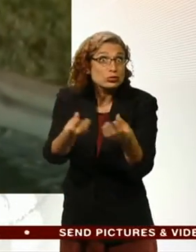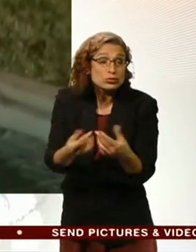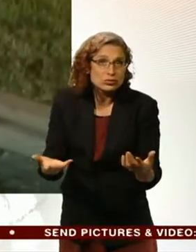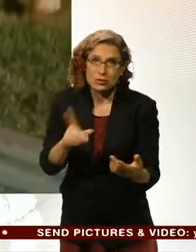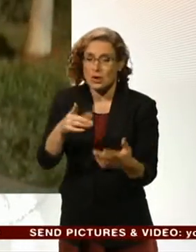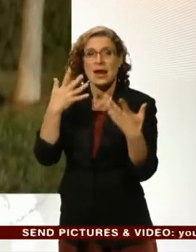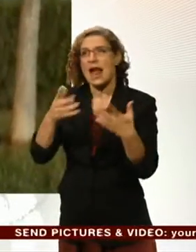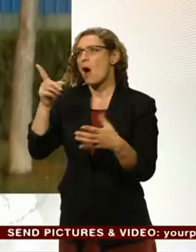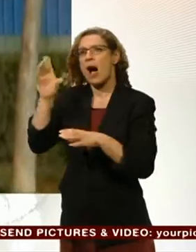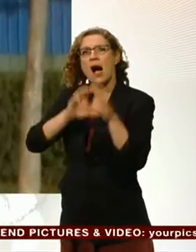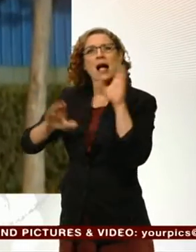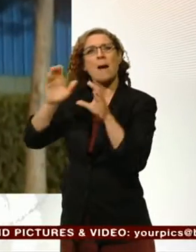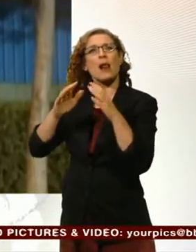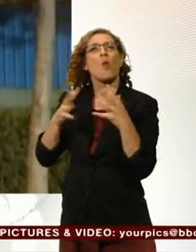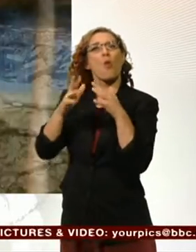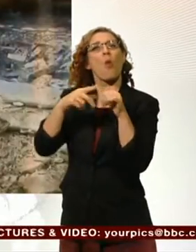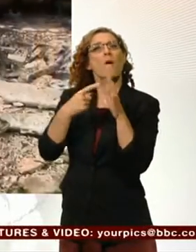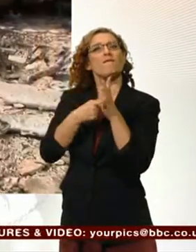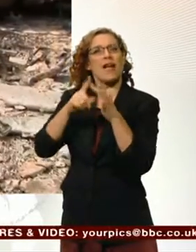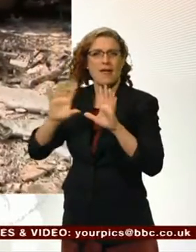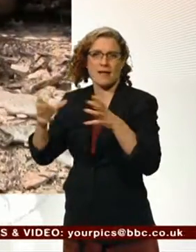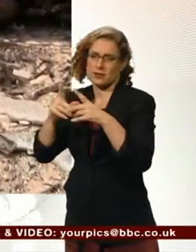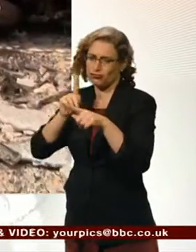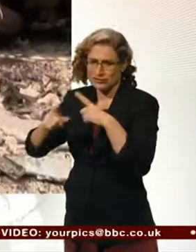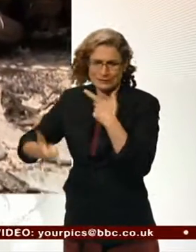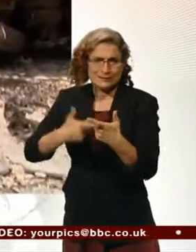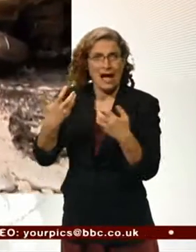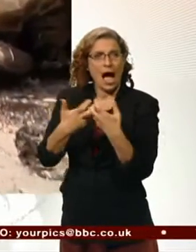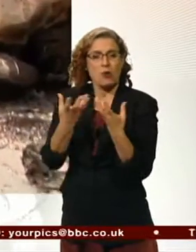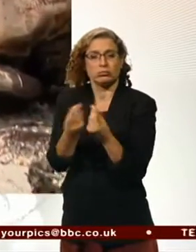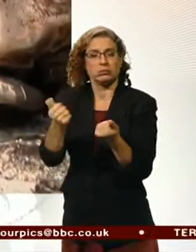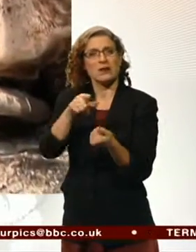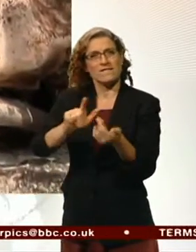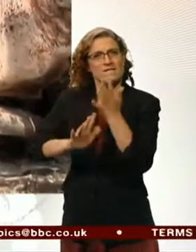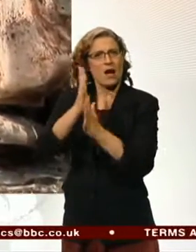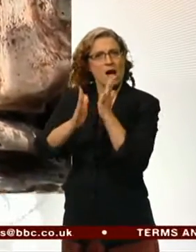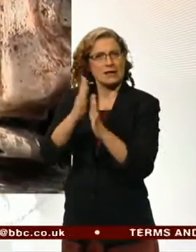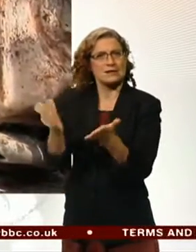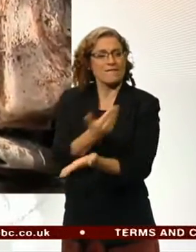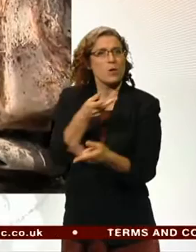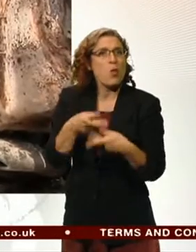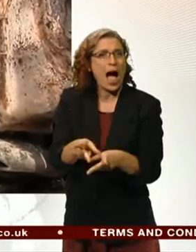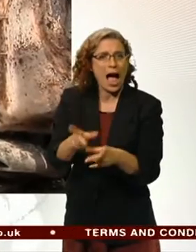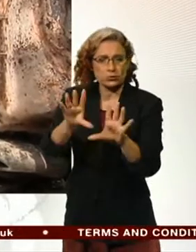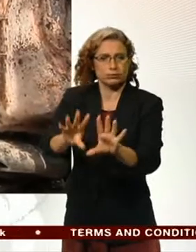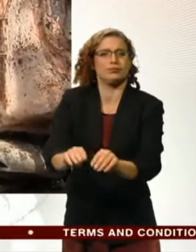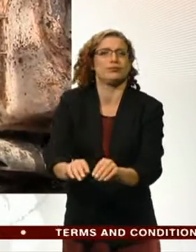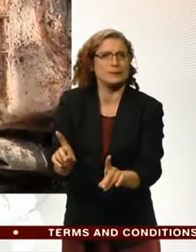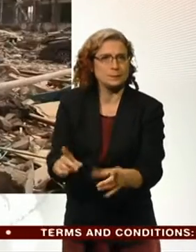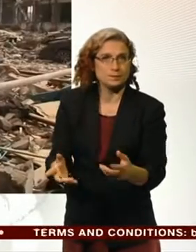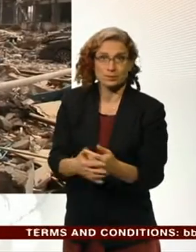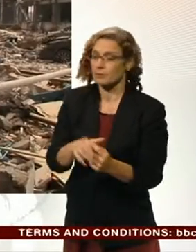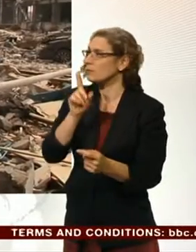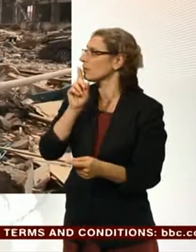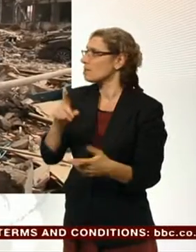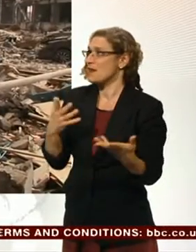on how to tackle the blaze safely. Meanwhile, the authorities insist there is no wider public risk. Monitoring